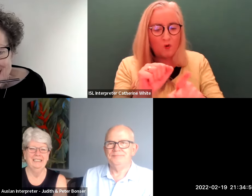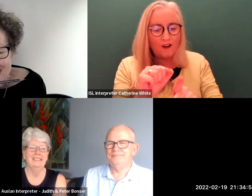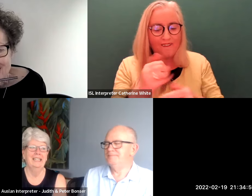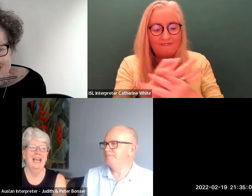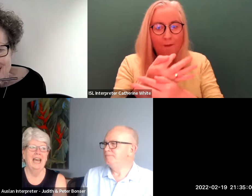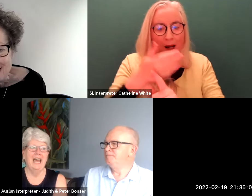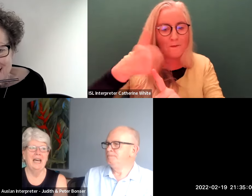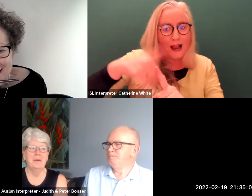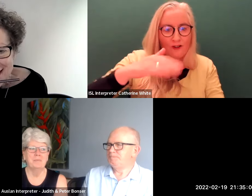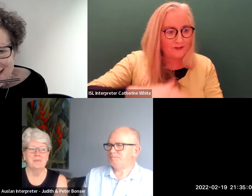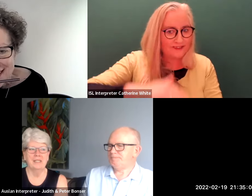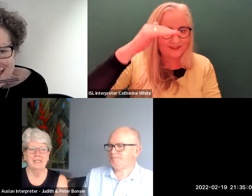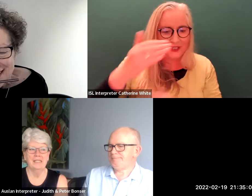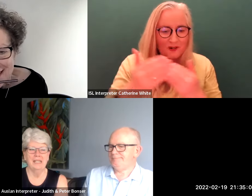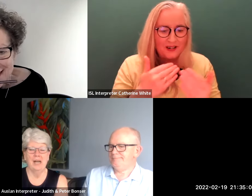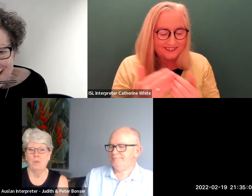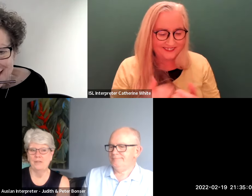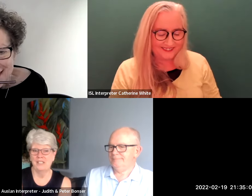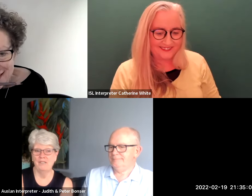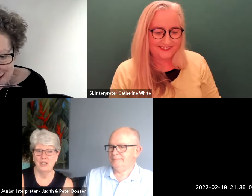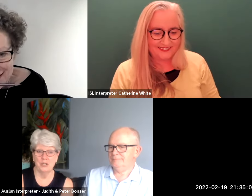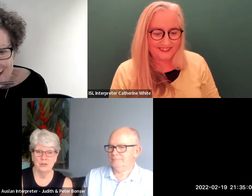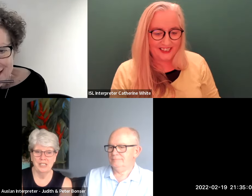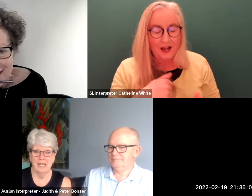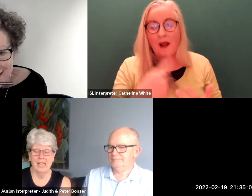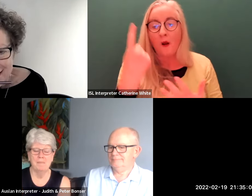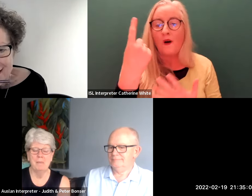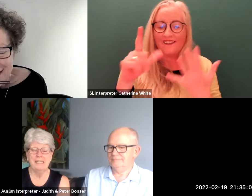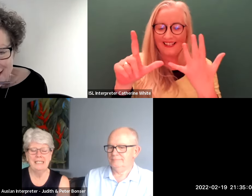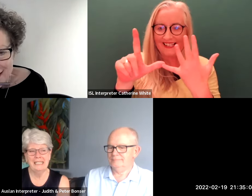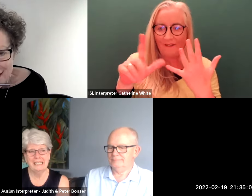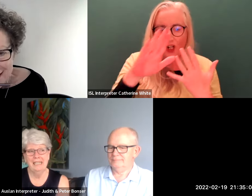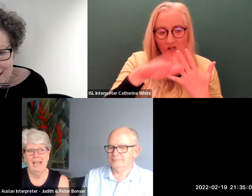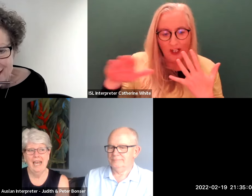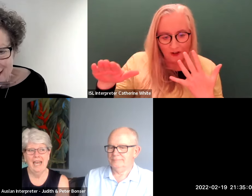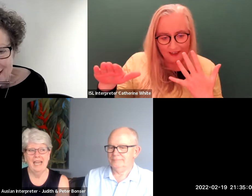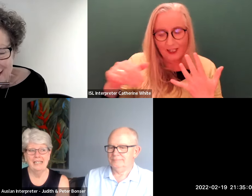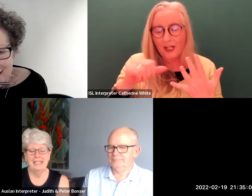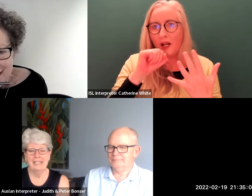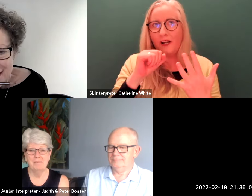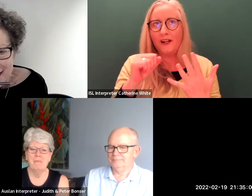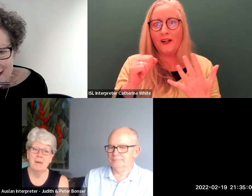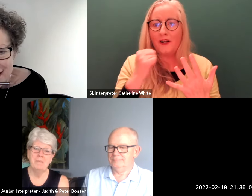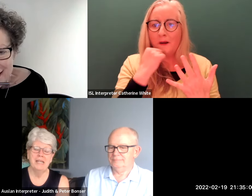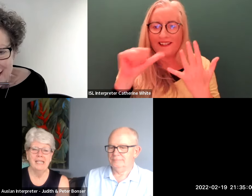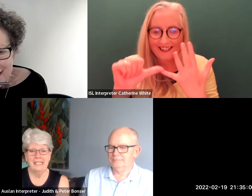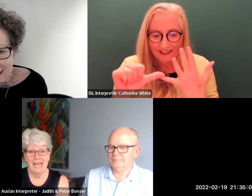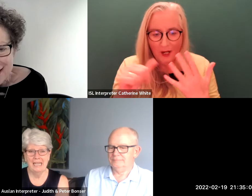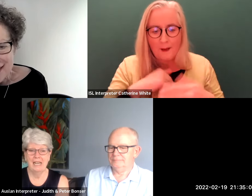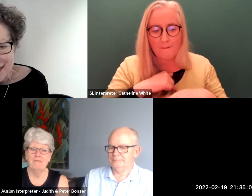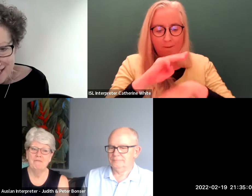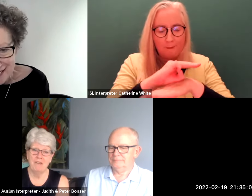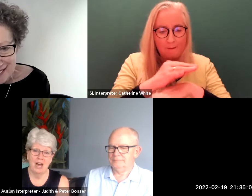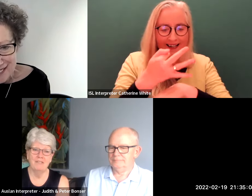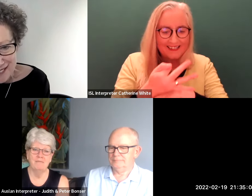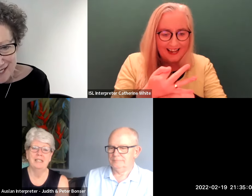um i'm one of seven children and i'm number six and mum dad